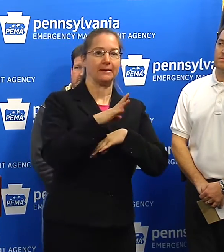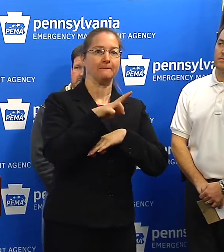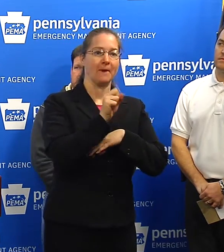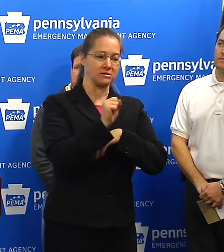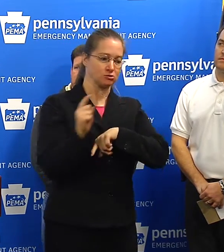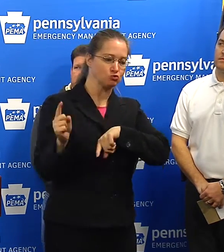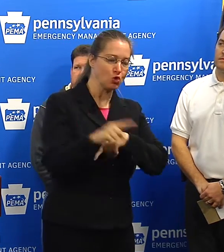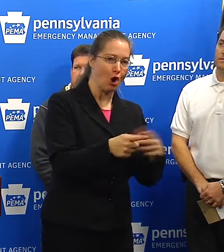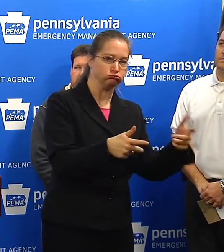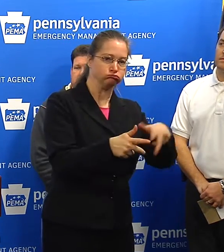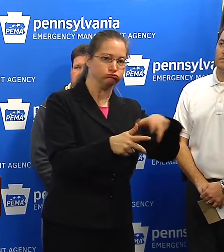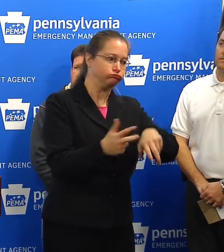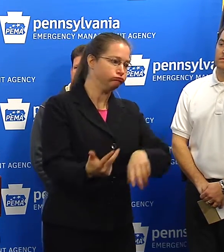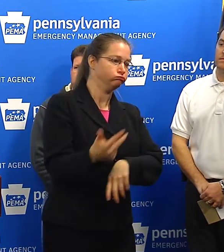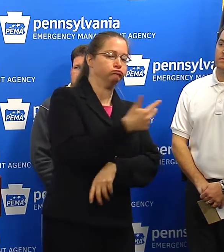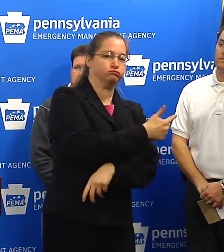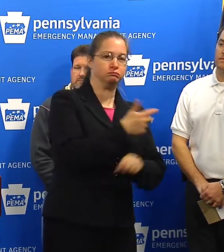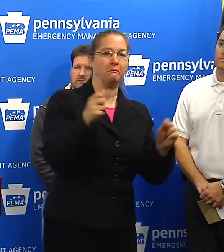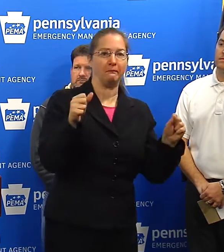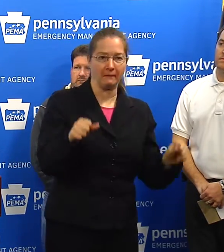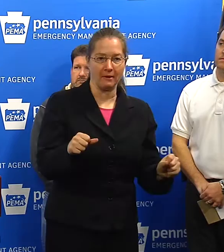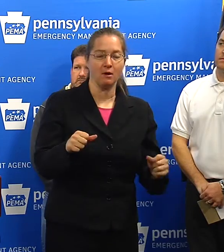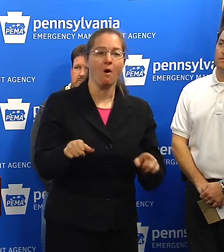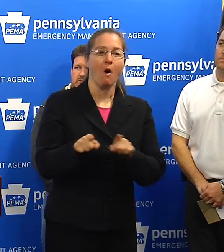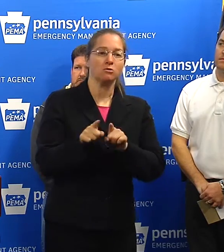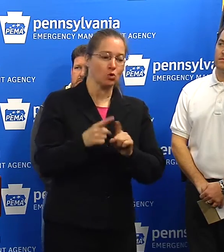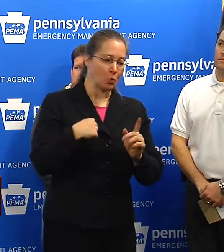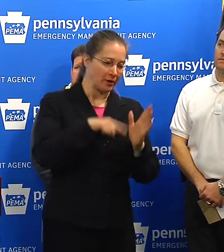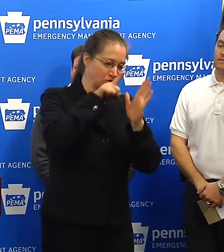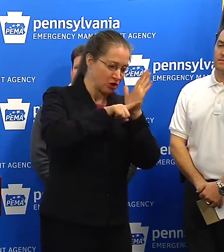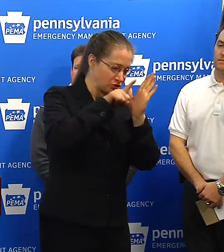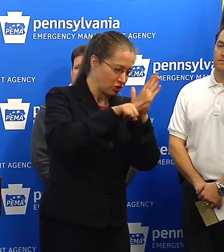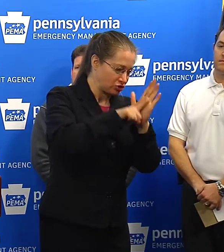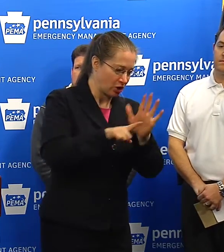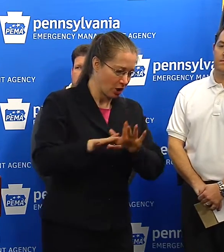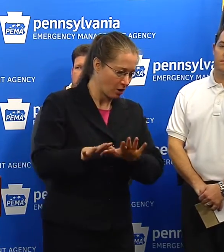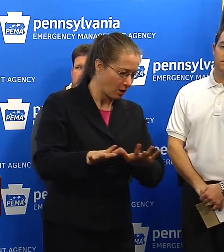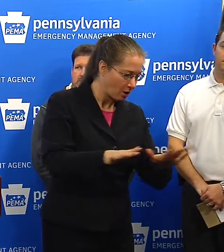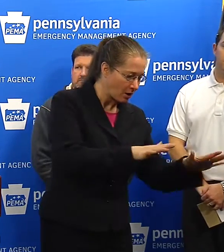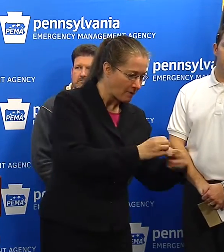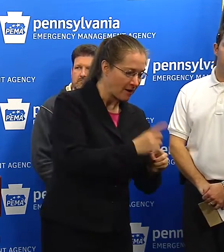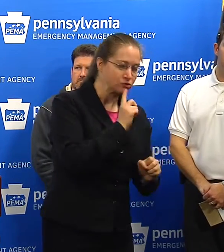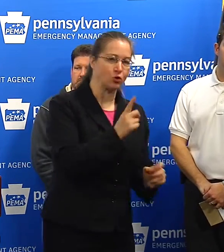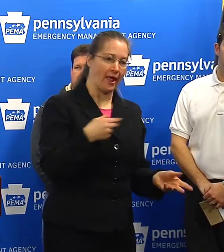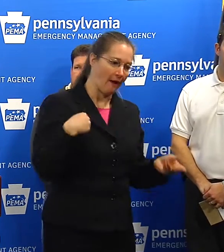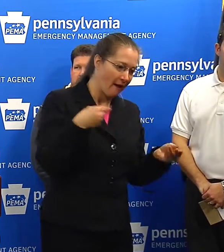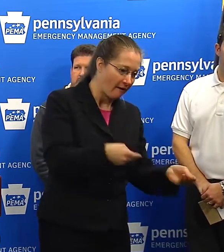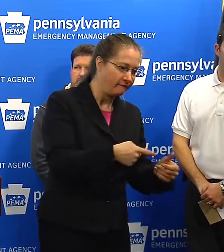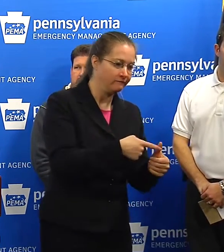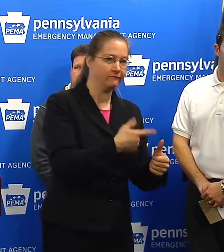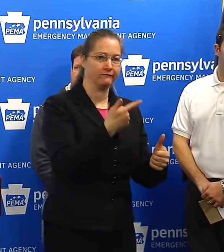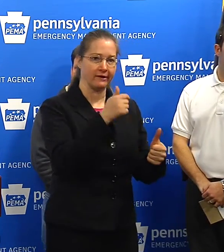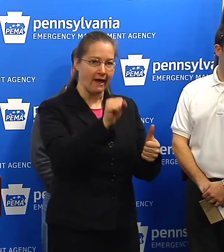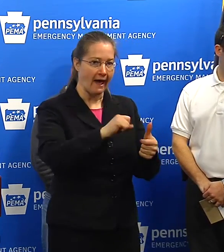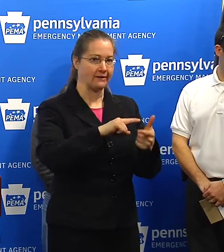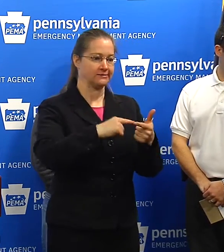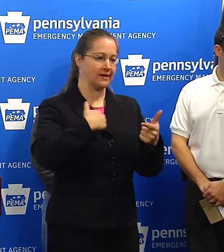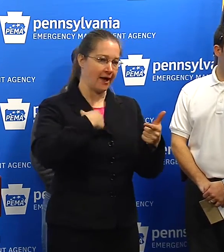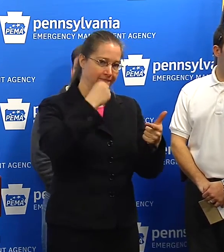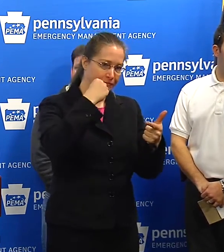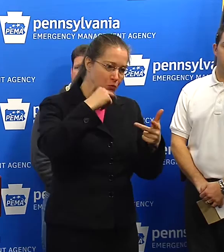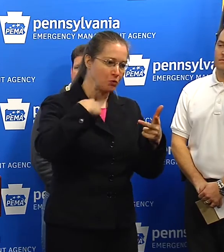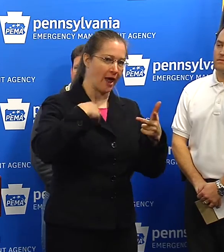quickly as we can. And to say, in the meantime, we are checking on each vehicle to make sure that something has been done, that they have fuel, that they have what they